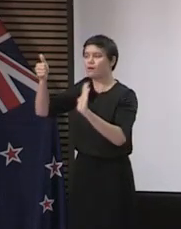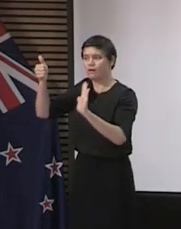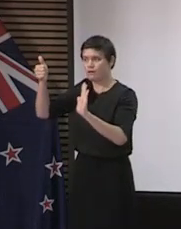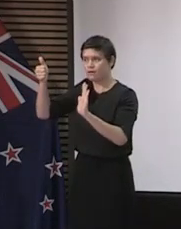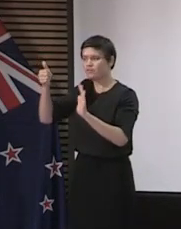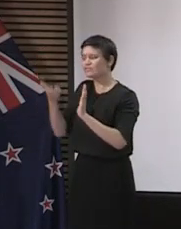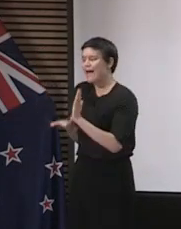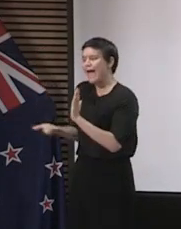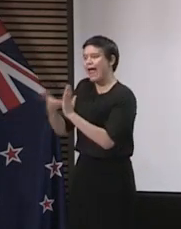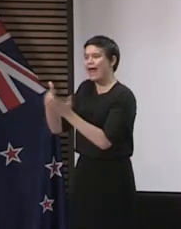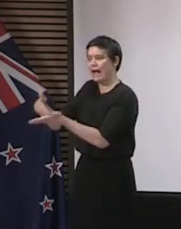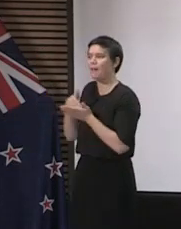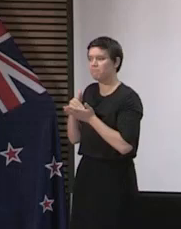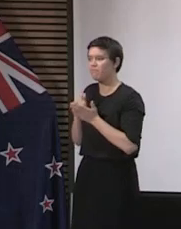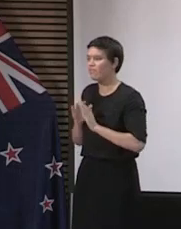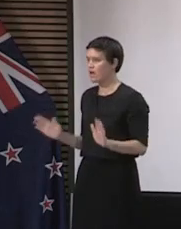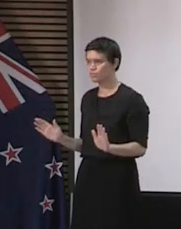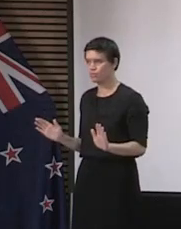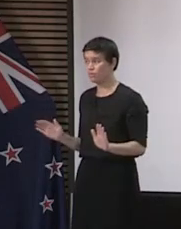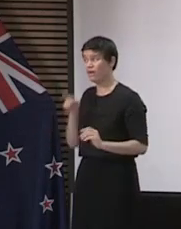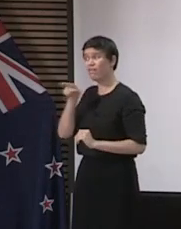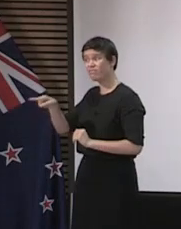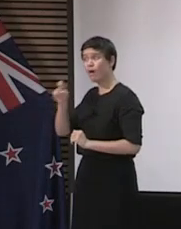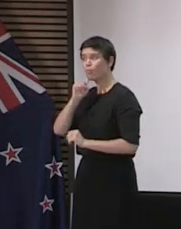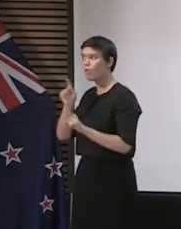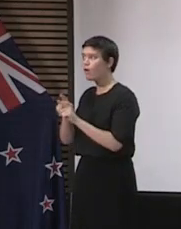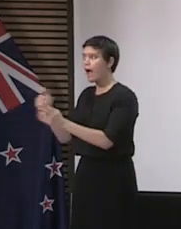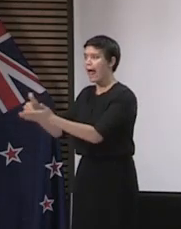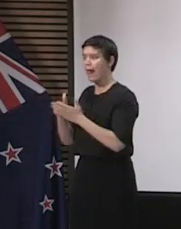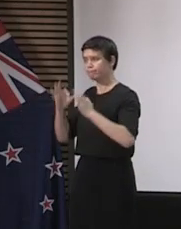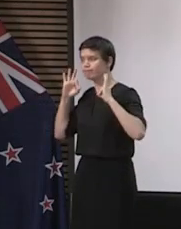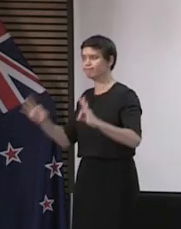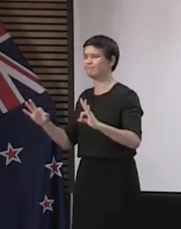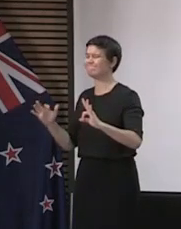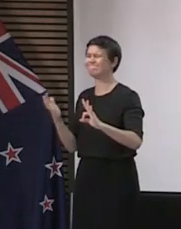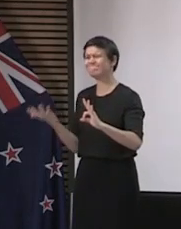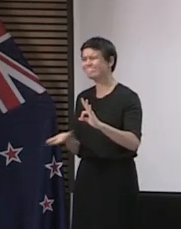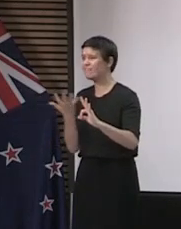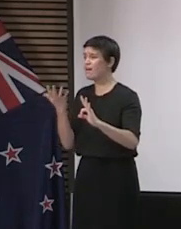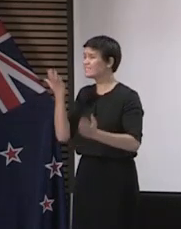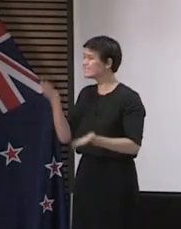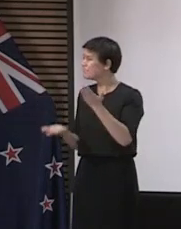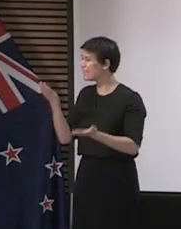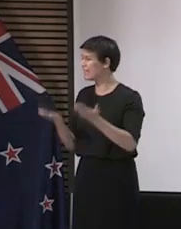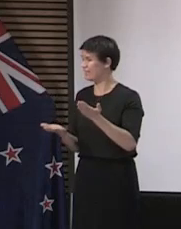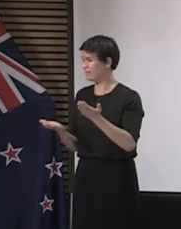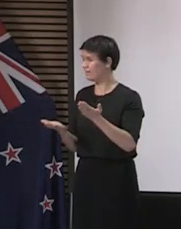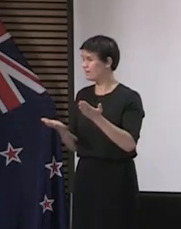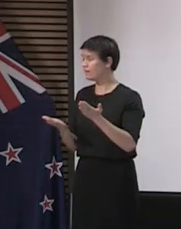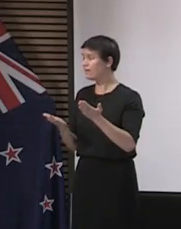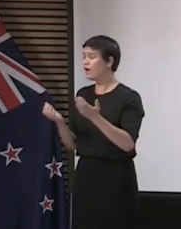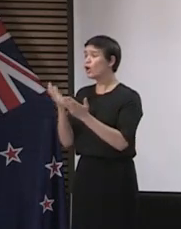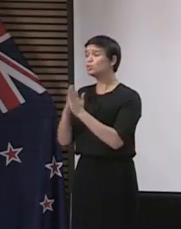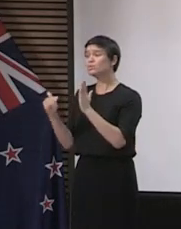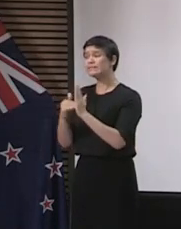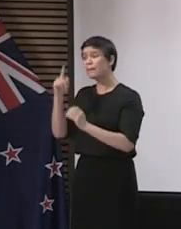what it's going to be able to deliver because the uptake has to be so high. If I have the app on my phone, it will